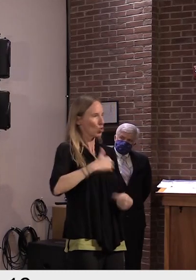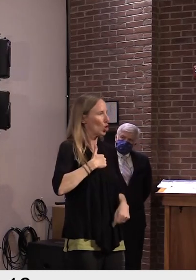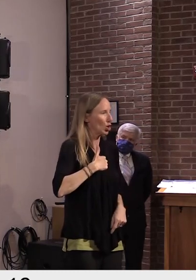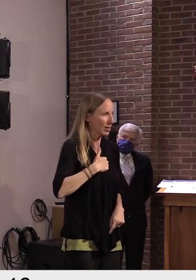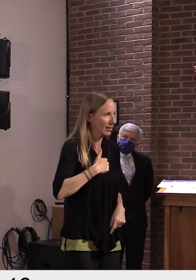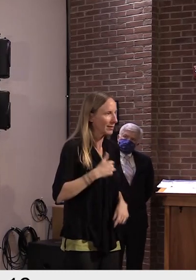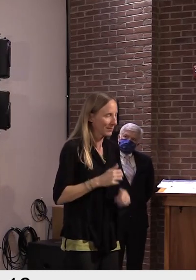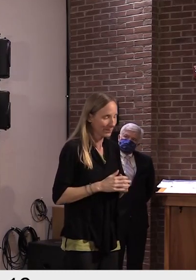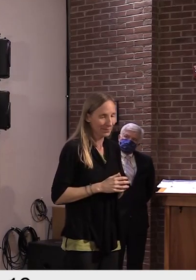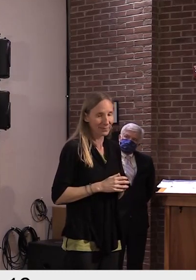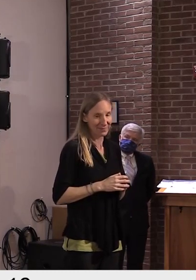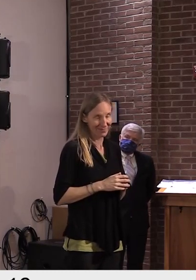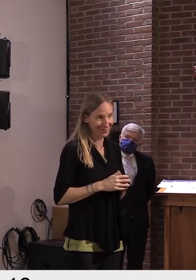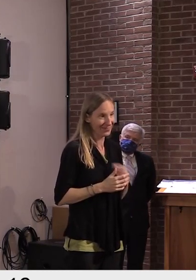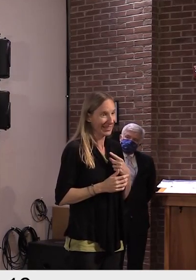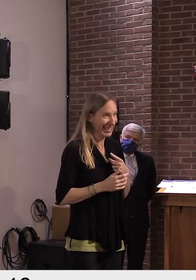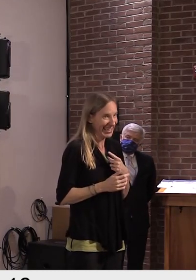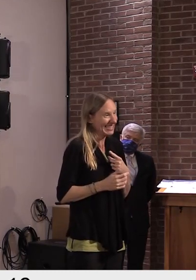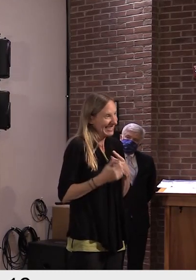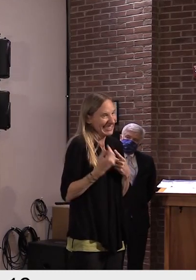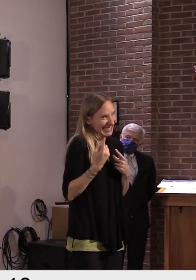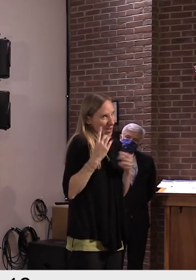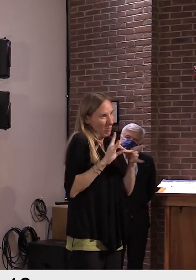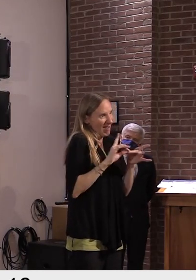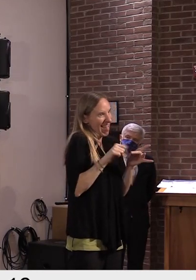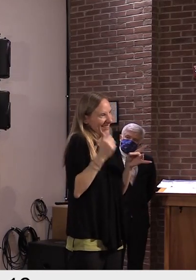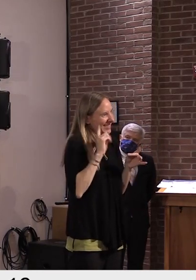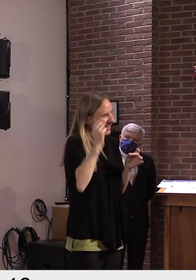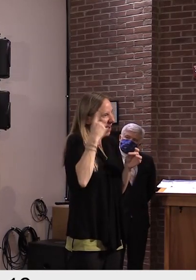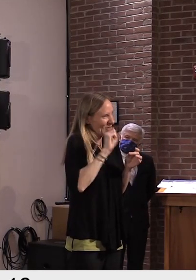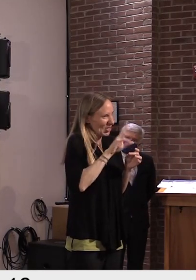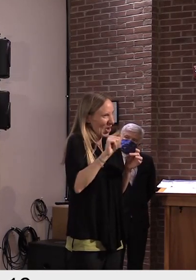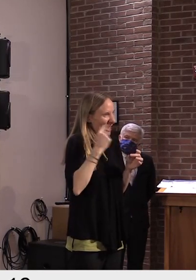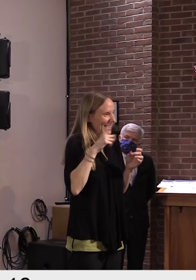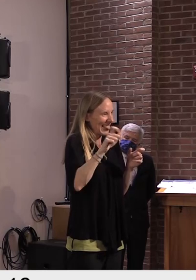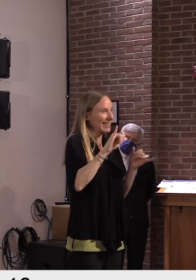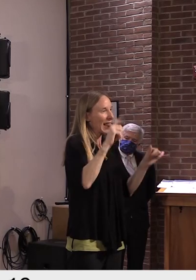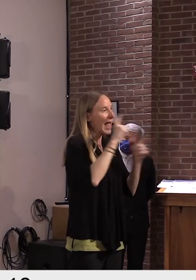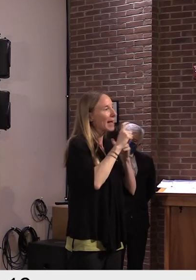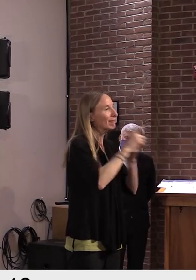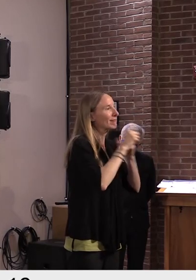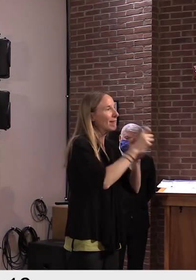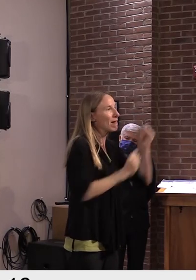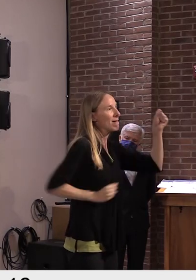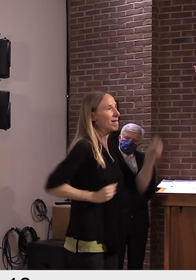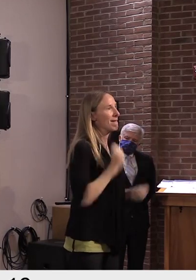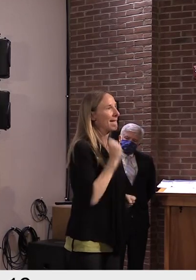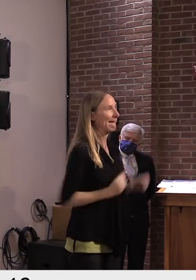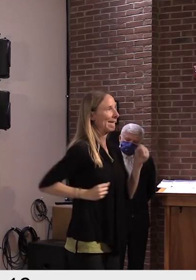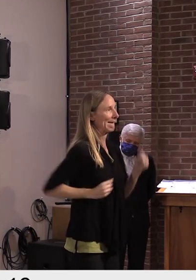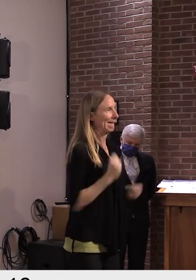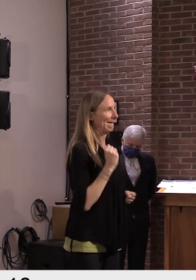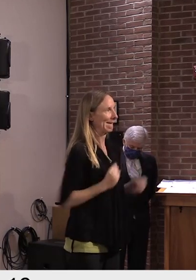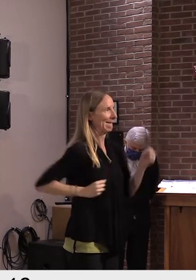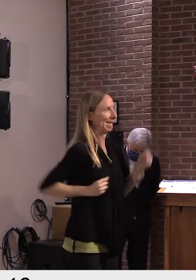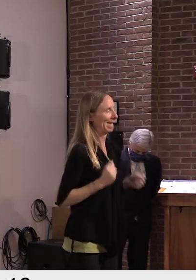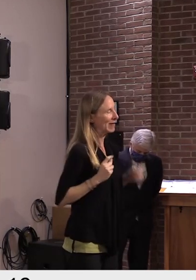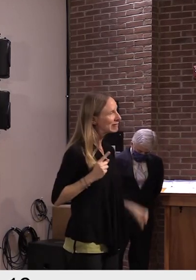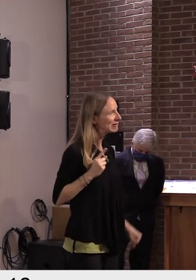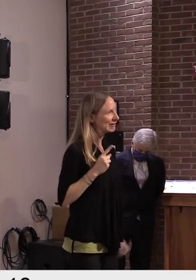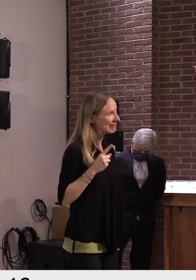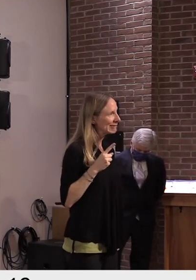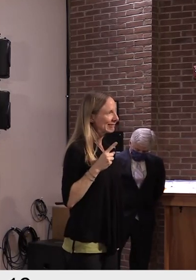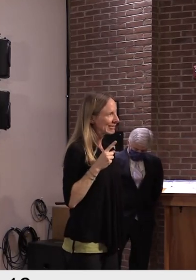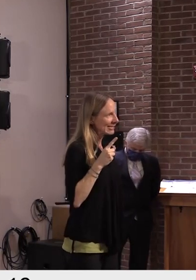else on this stage has said before, this is a marathon. But informed by the science and everyone doing their part, physical